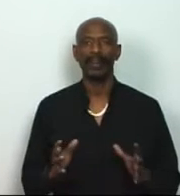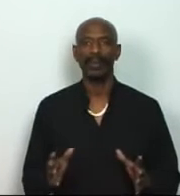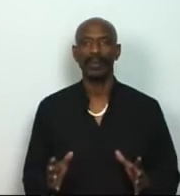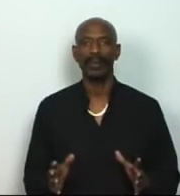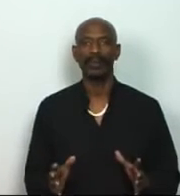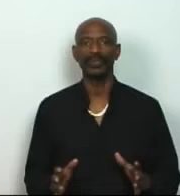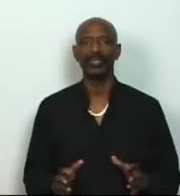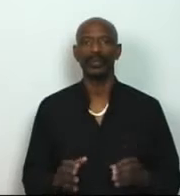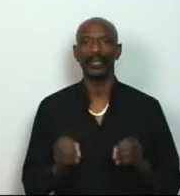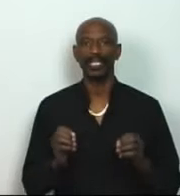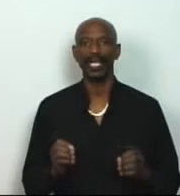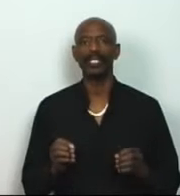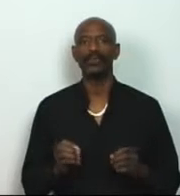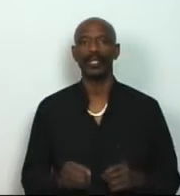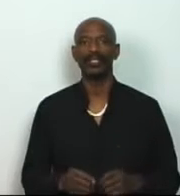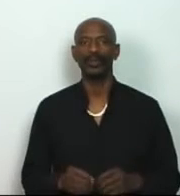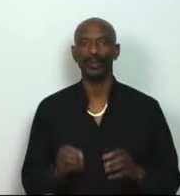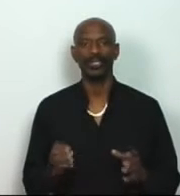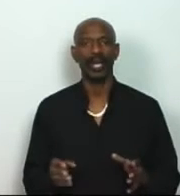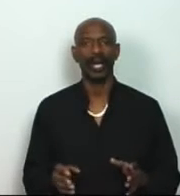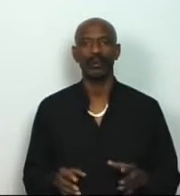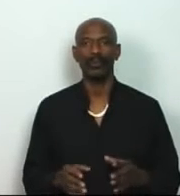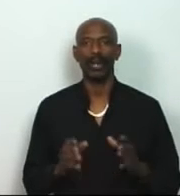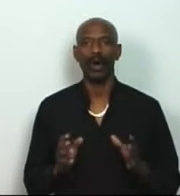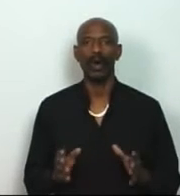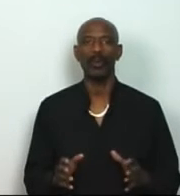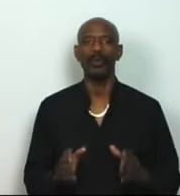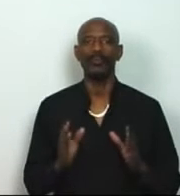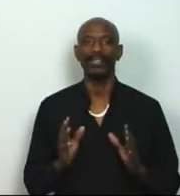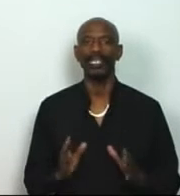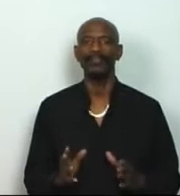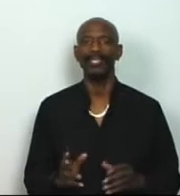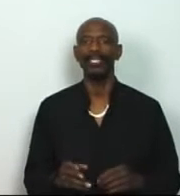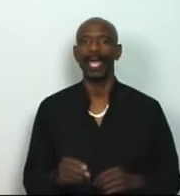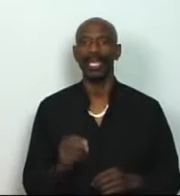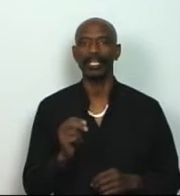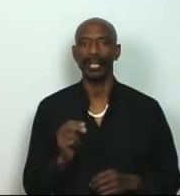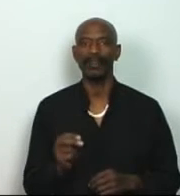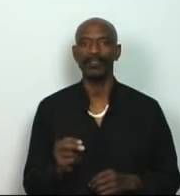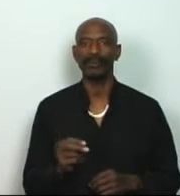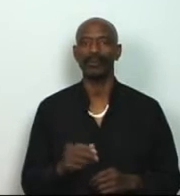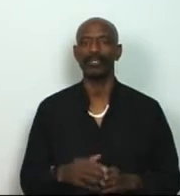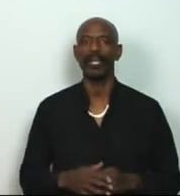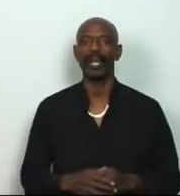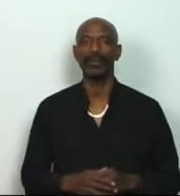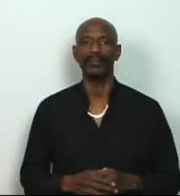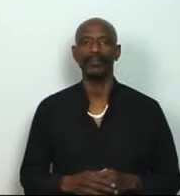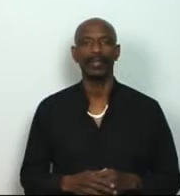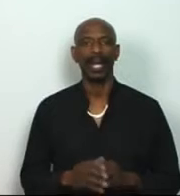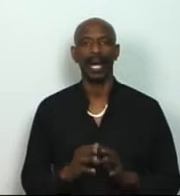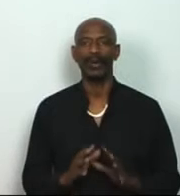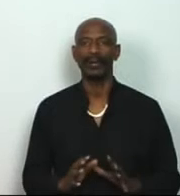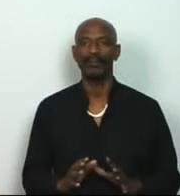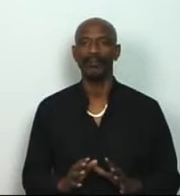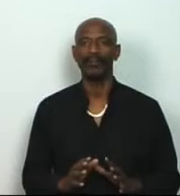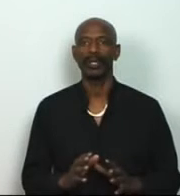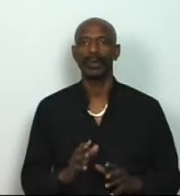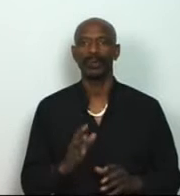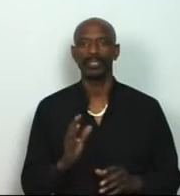baby boomers were getting ready to retire with the hope of living a comfortable retirement. However, with the